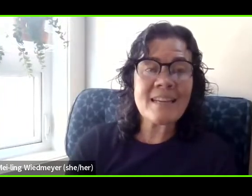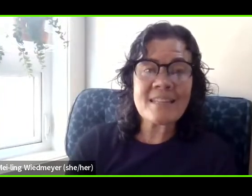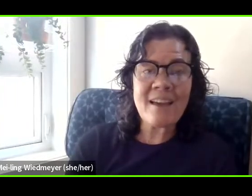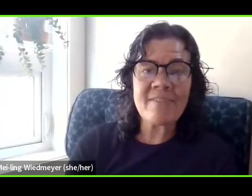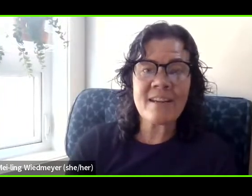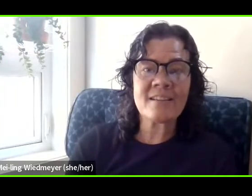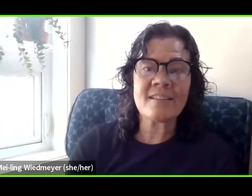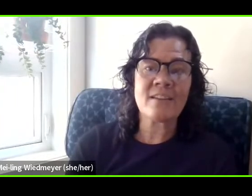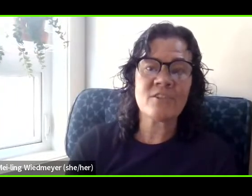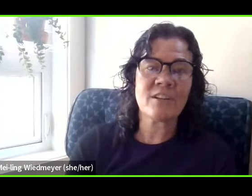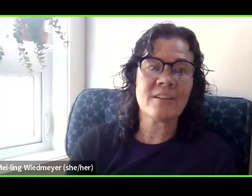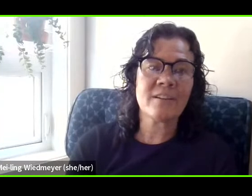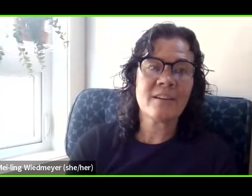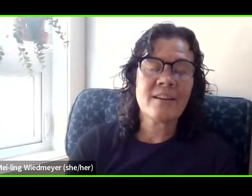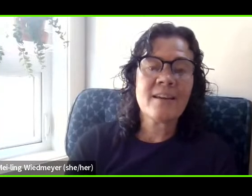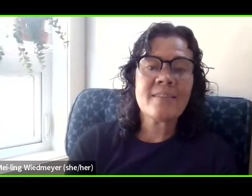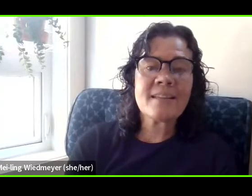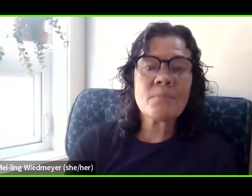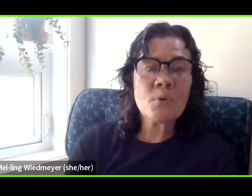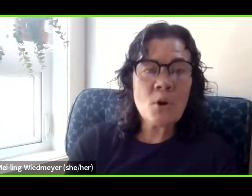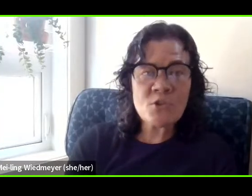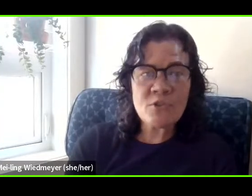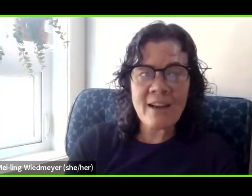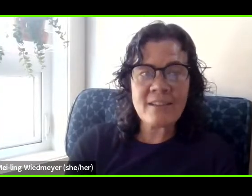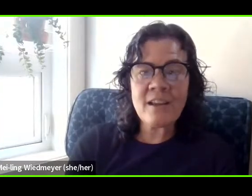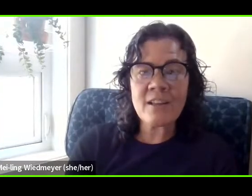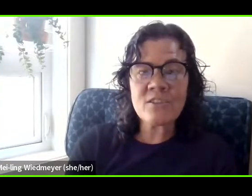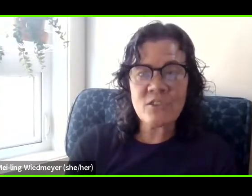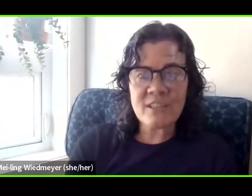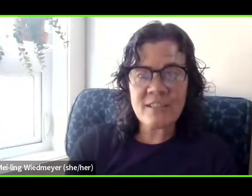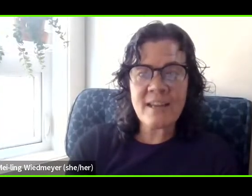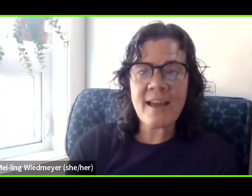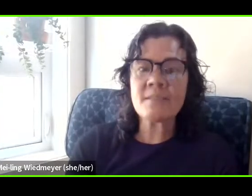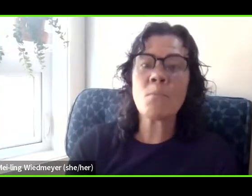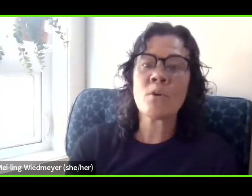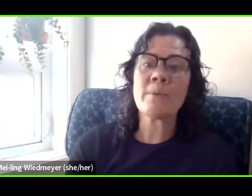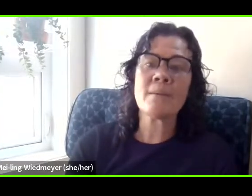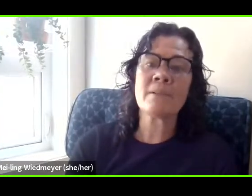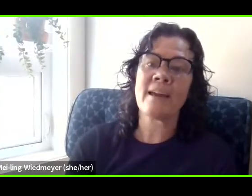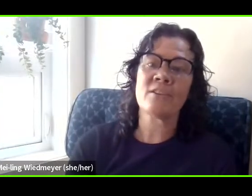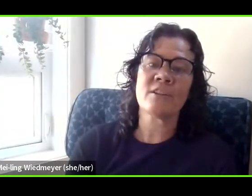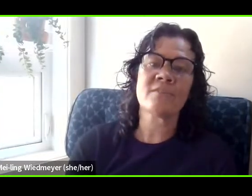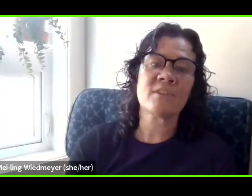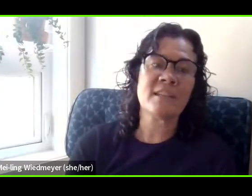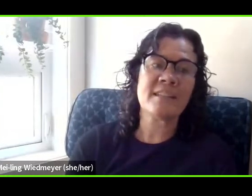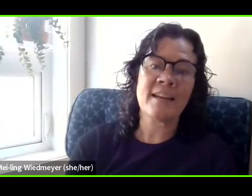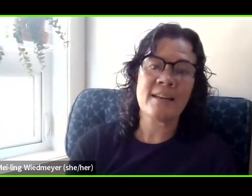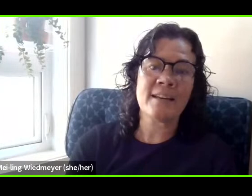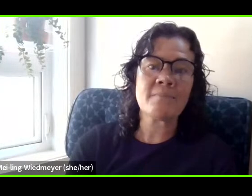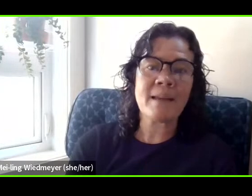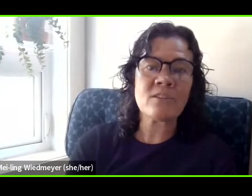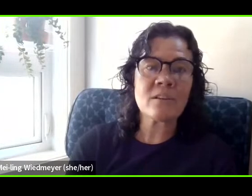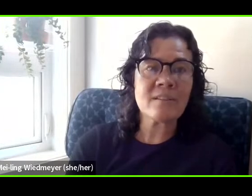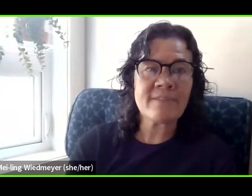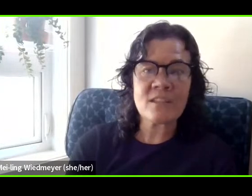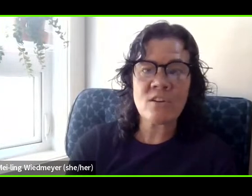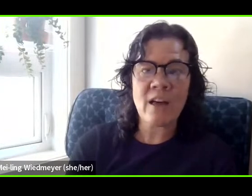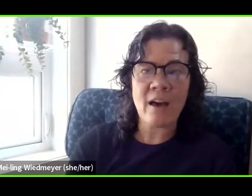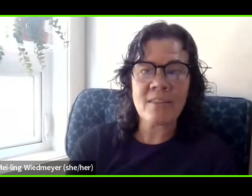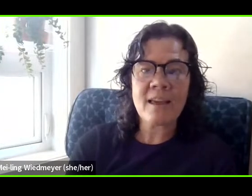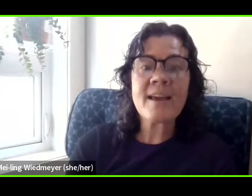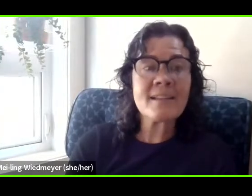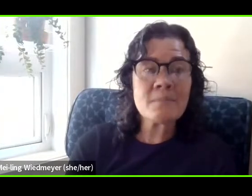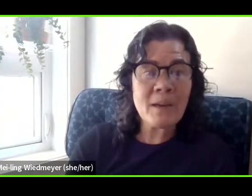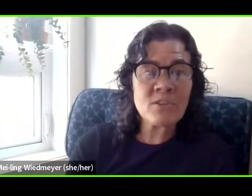at risk of indefinite detention. This protracted uncertainty has morbid implications for detainees' mental and